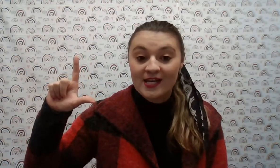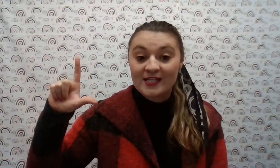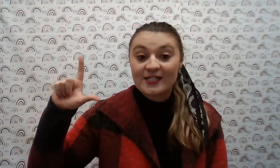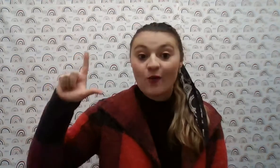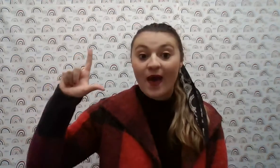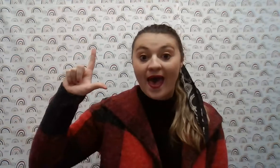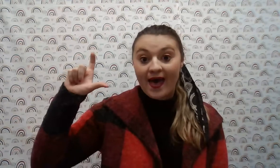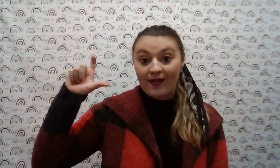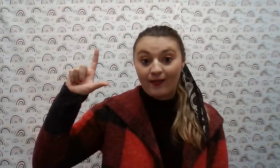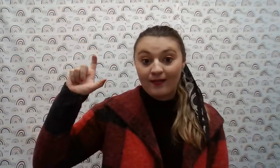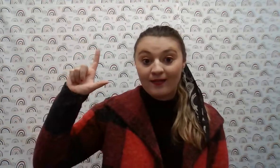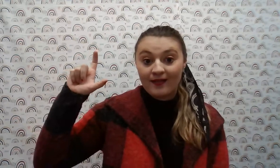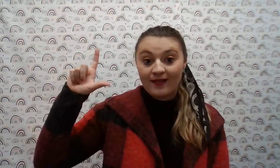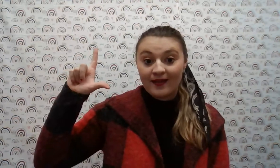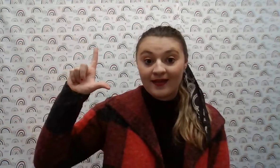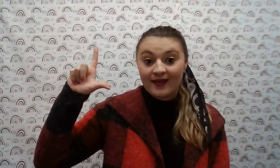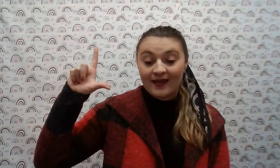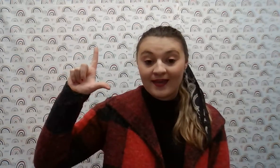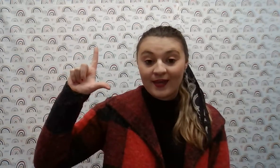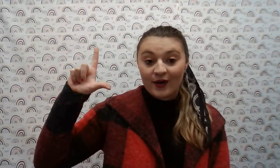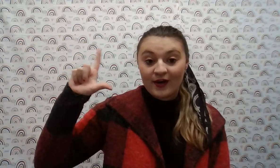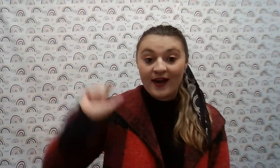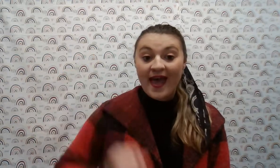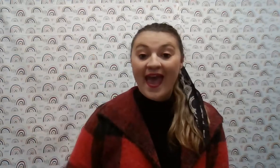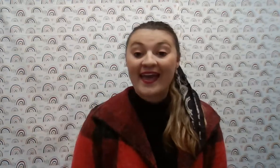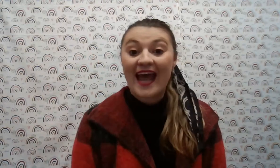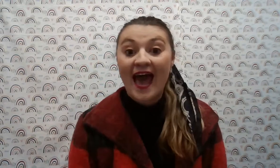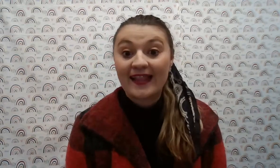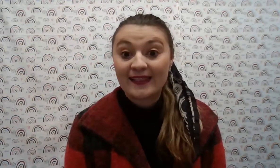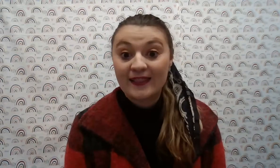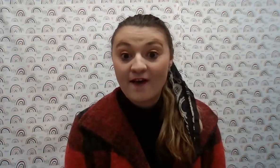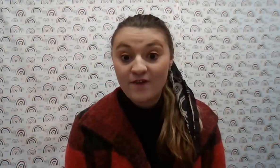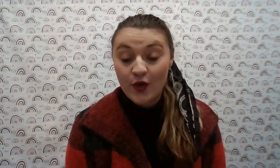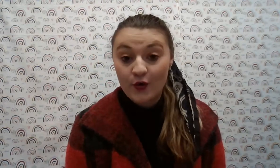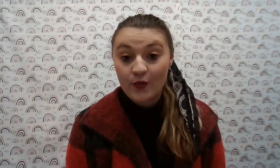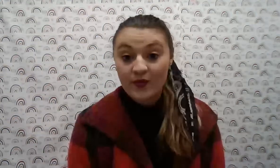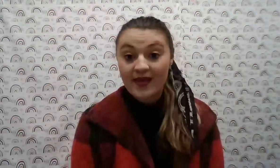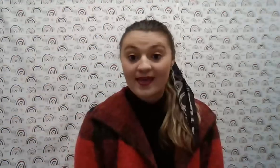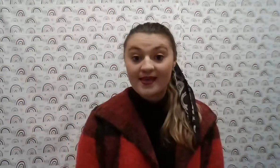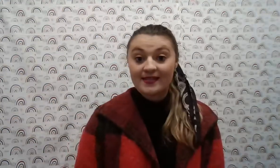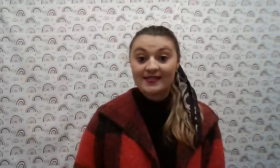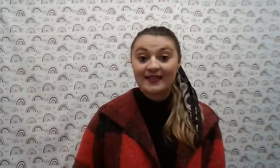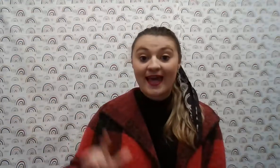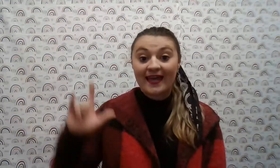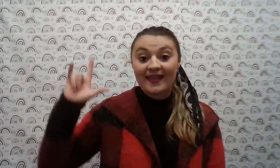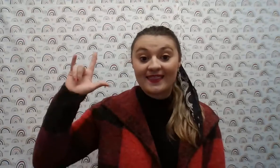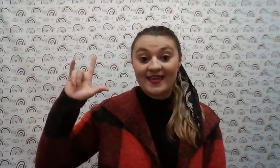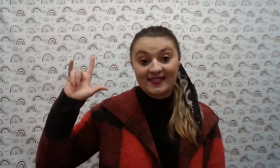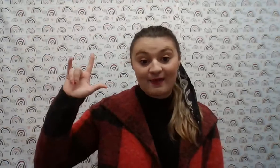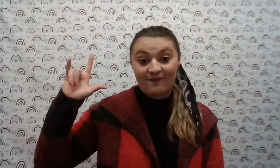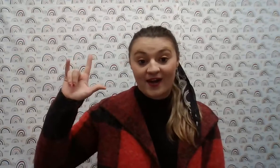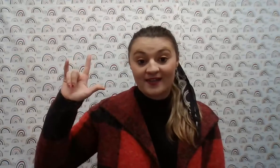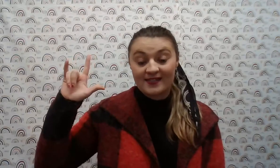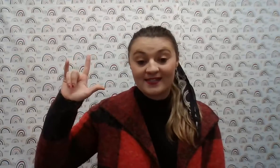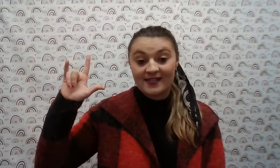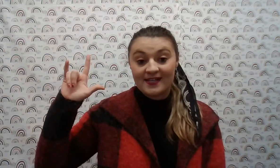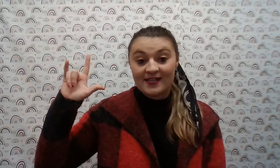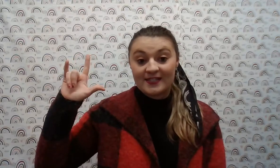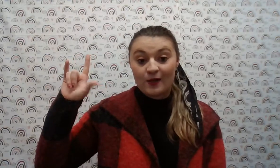So L here, and I love you is like this, my friends. So